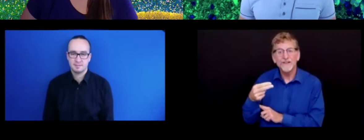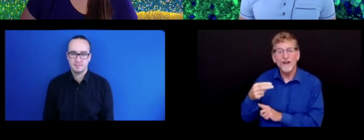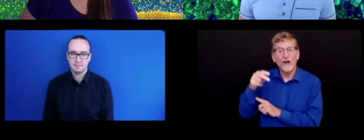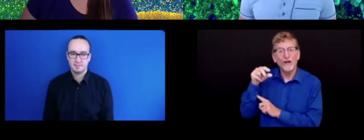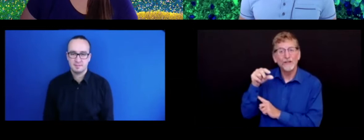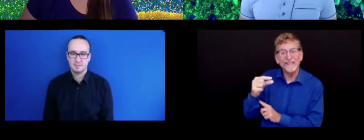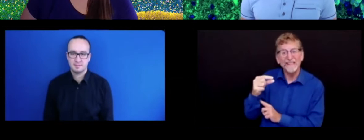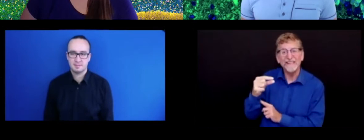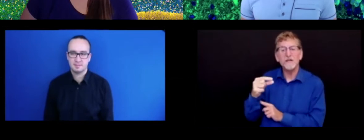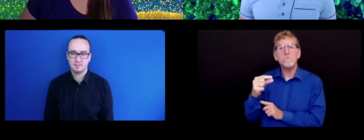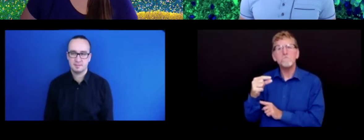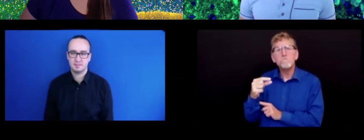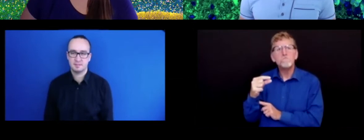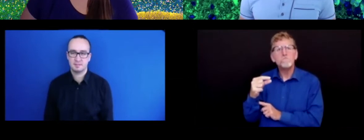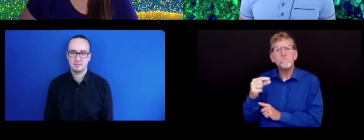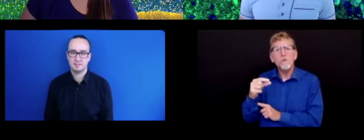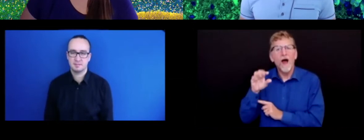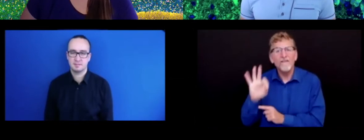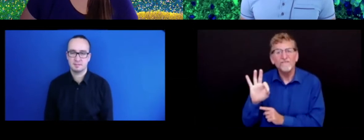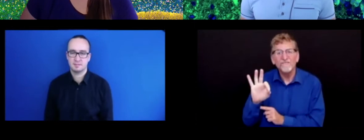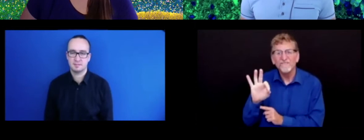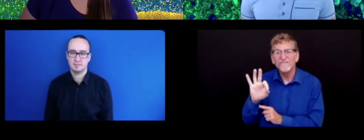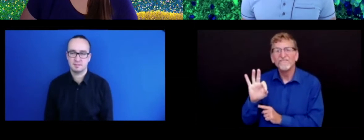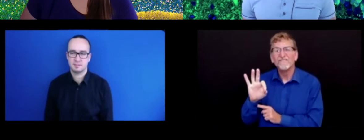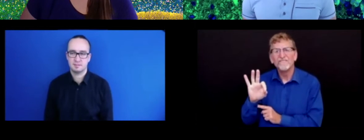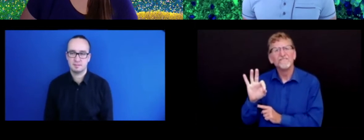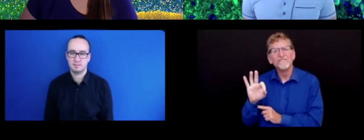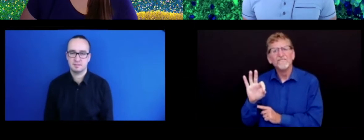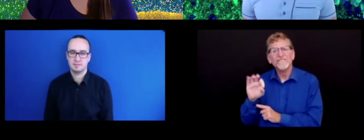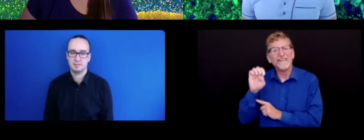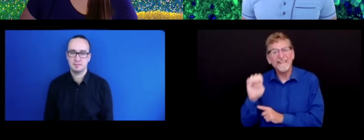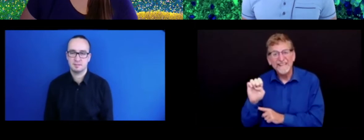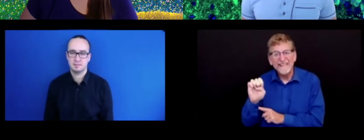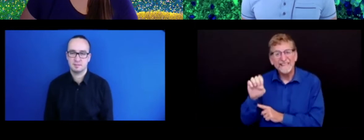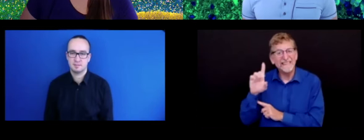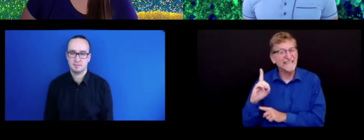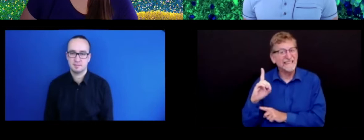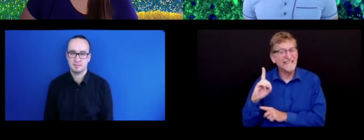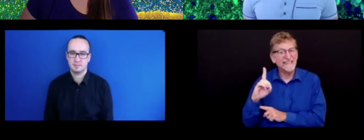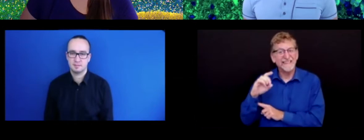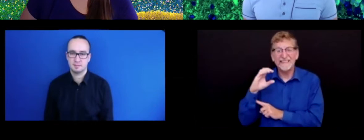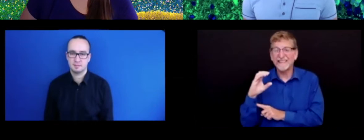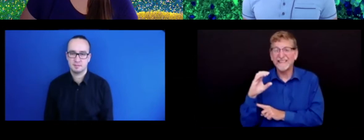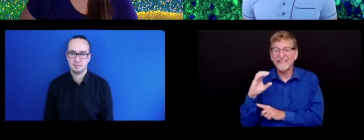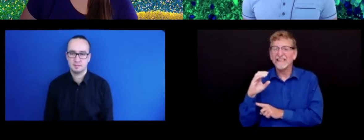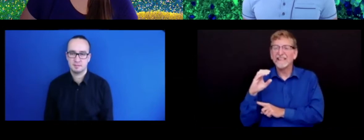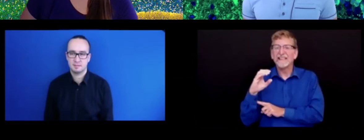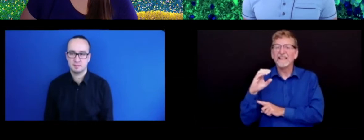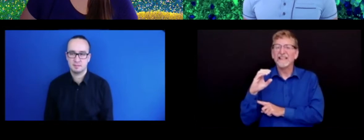H. G. F. E. D.